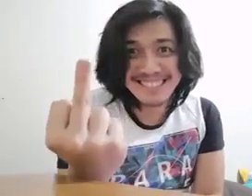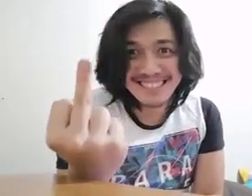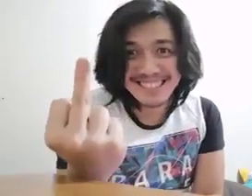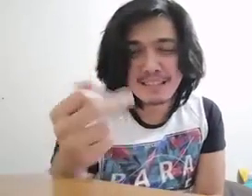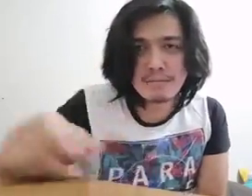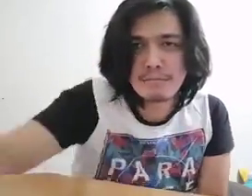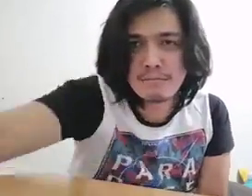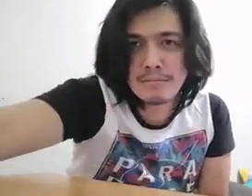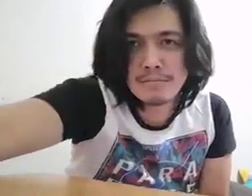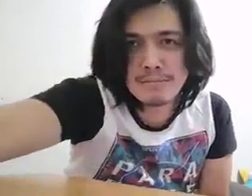Oh...